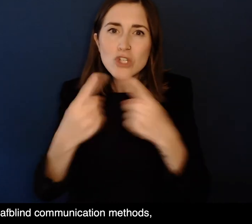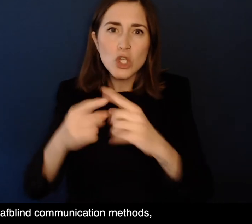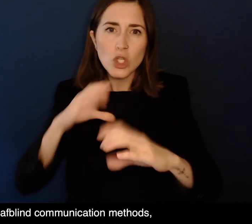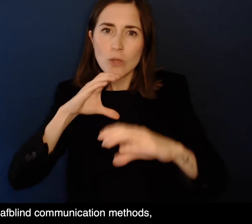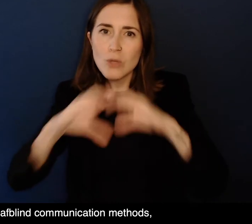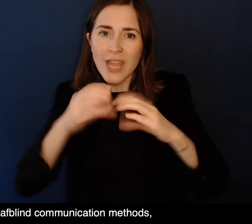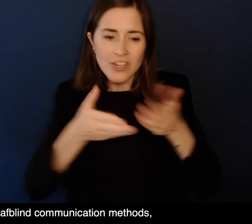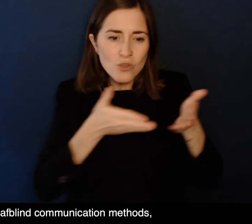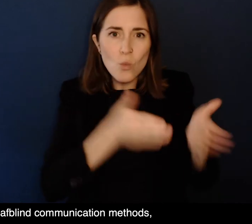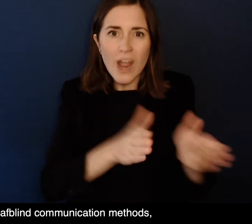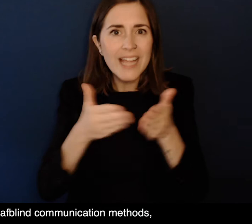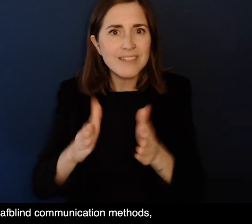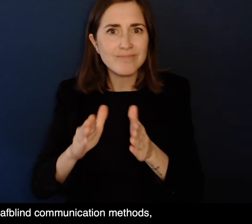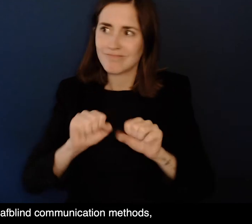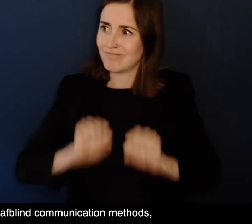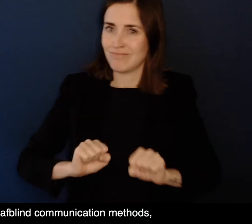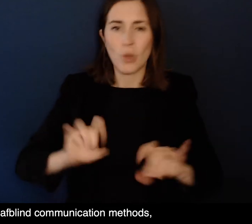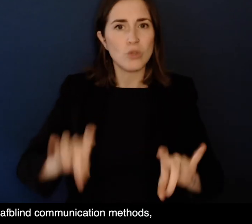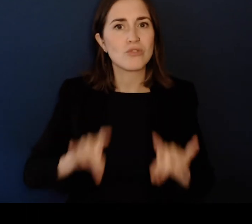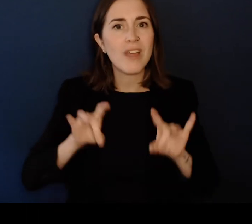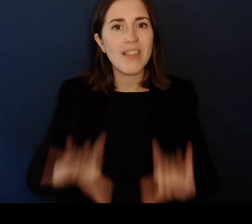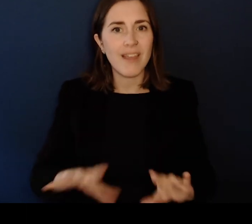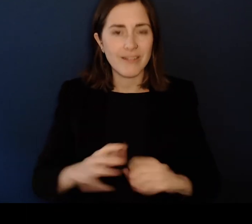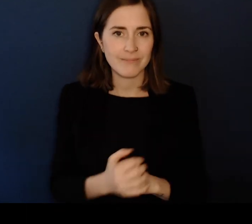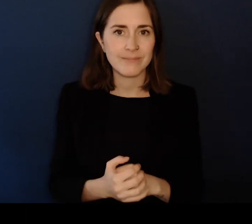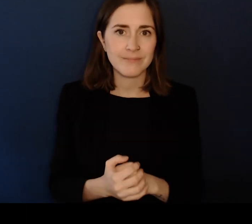methods, techniques and strategies used in Australia.